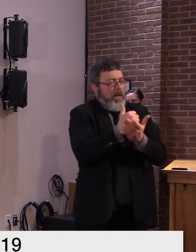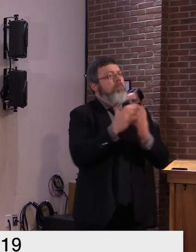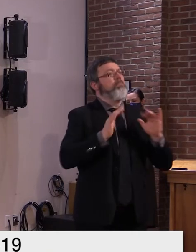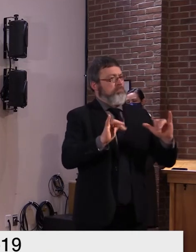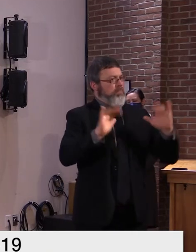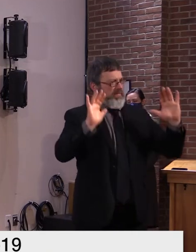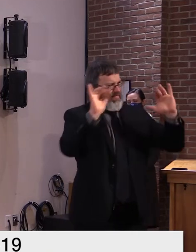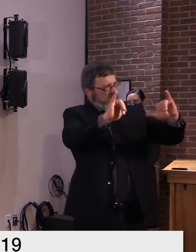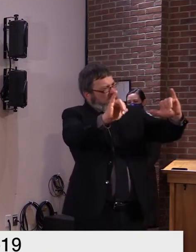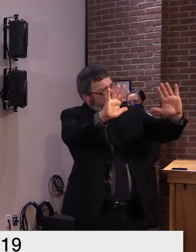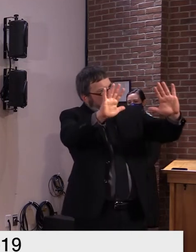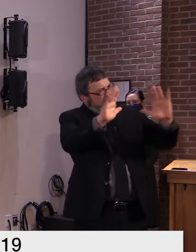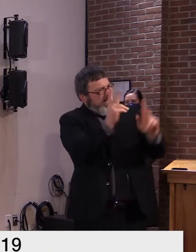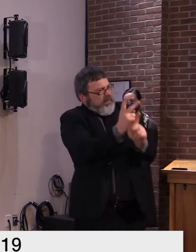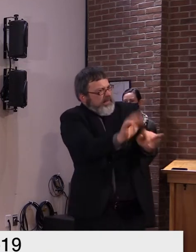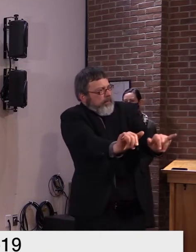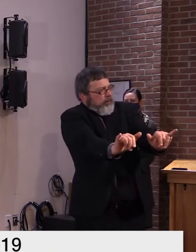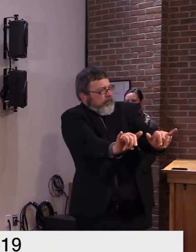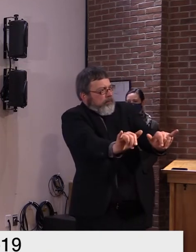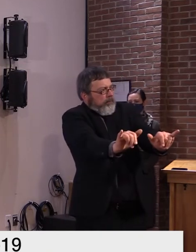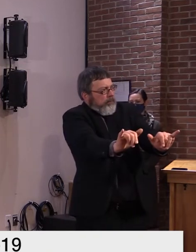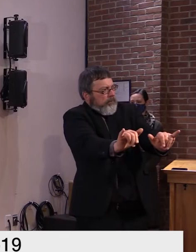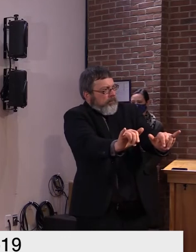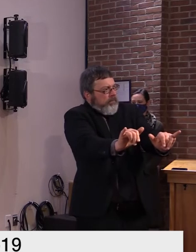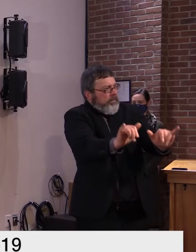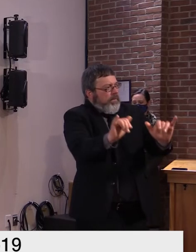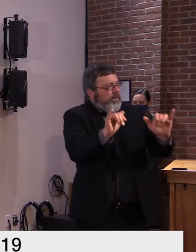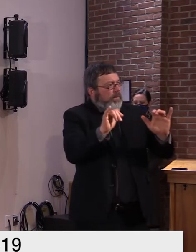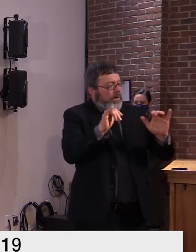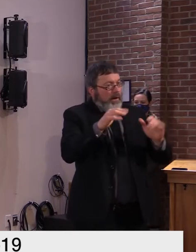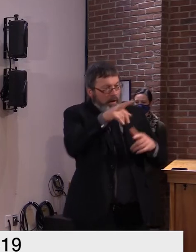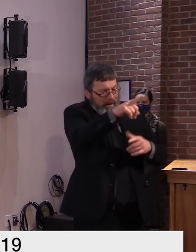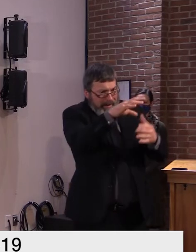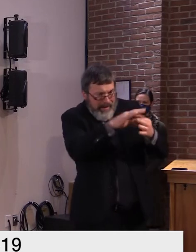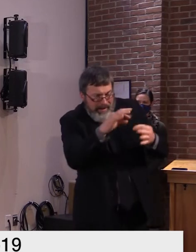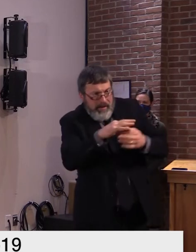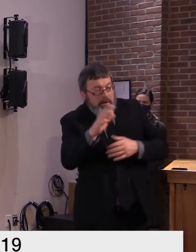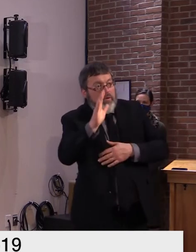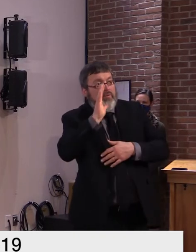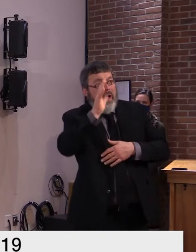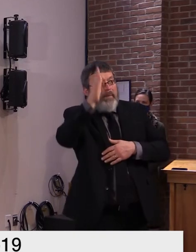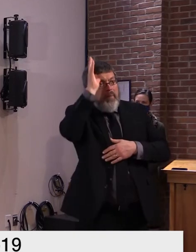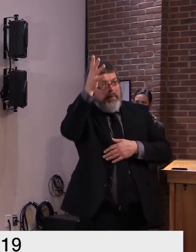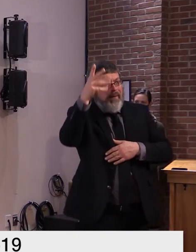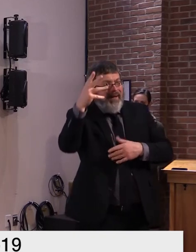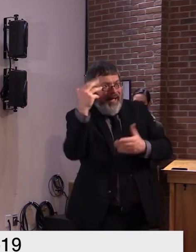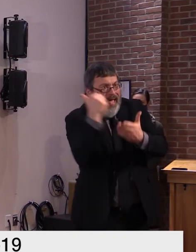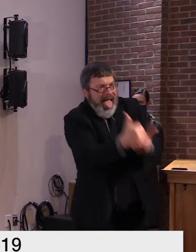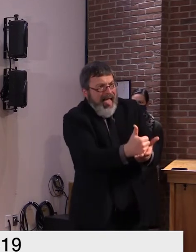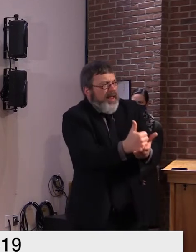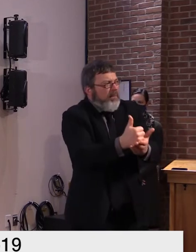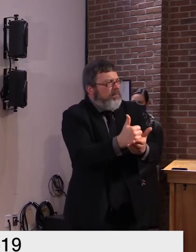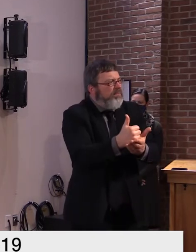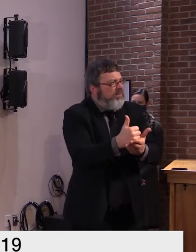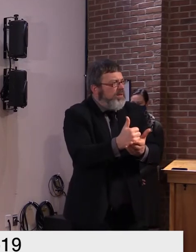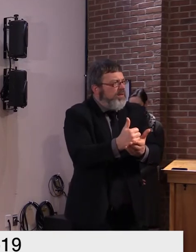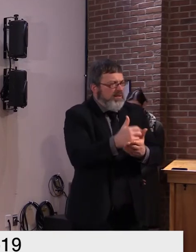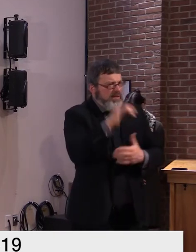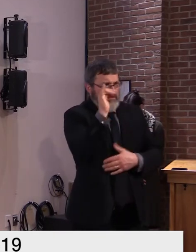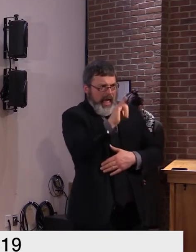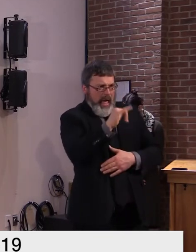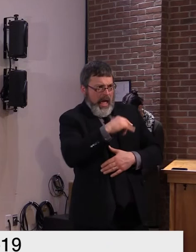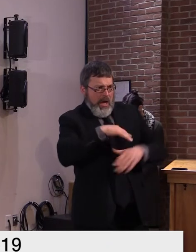are regular caregivers of children my my understanding is that was not the intention of of that guidance so